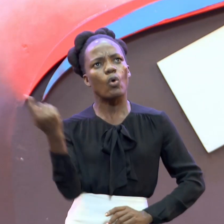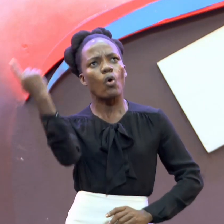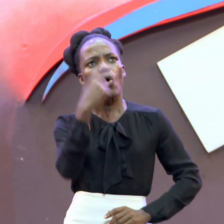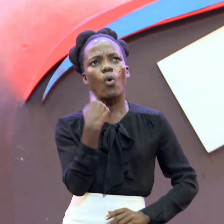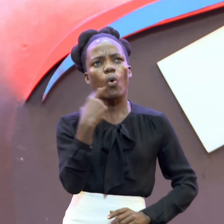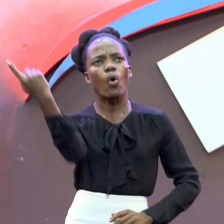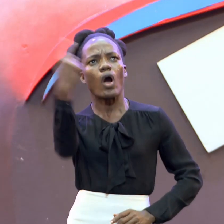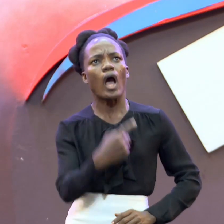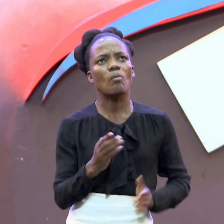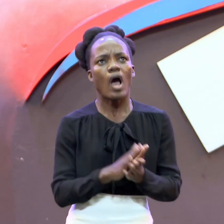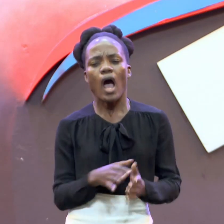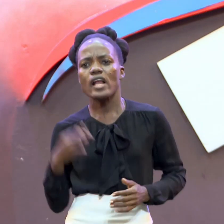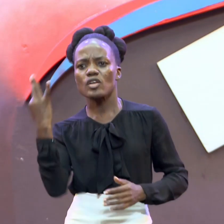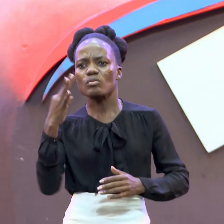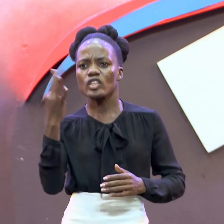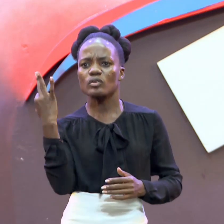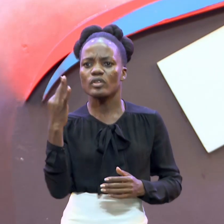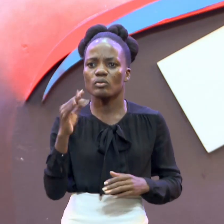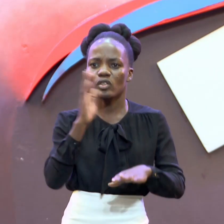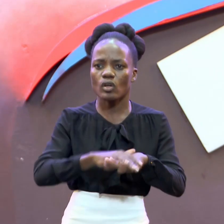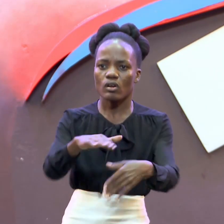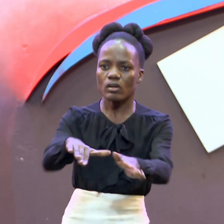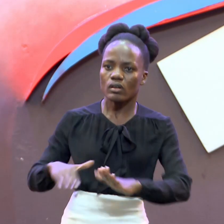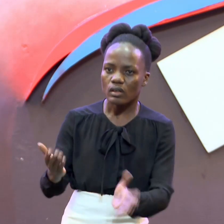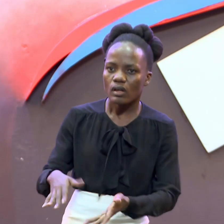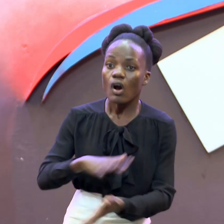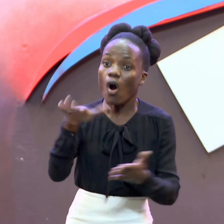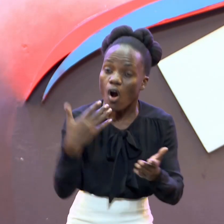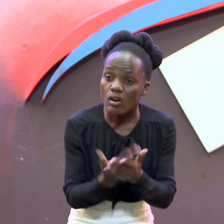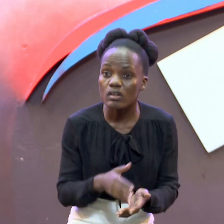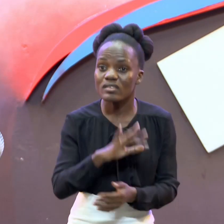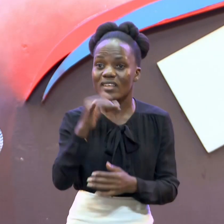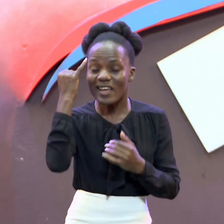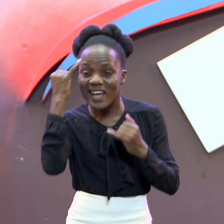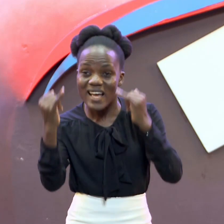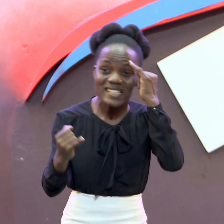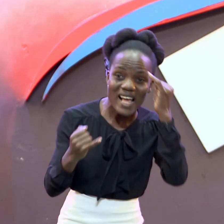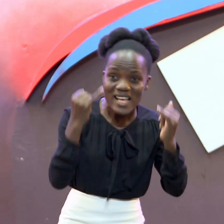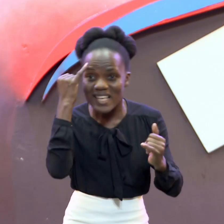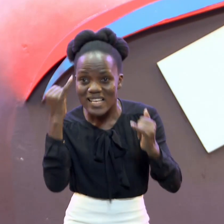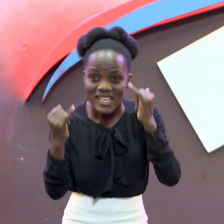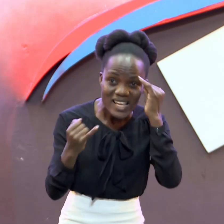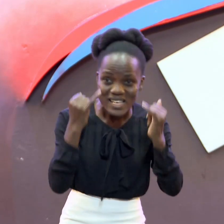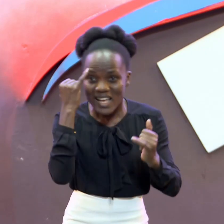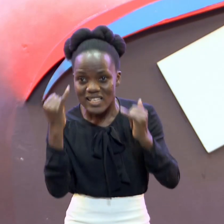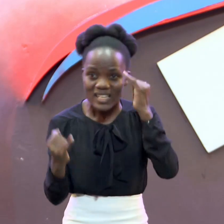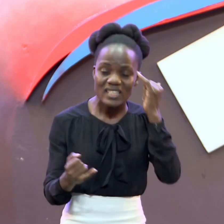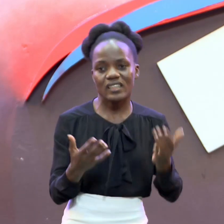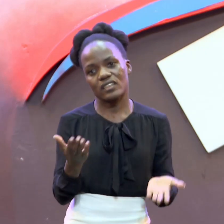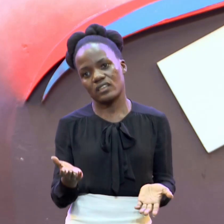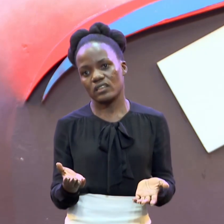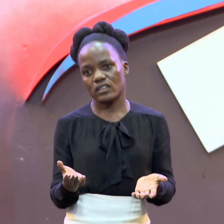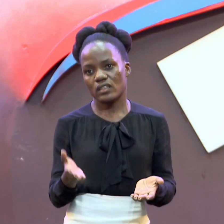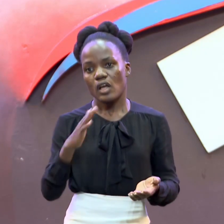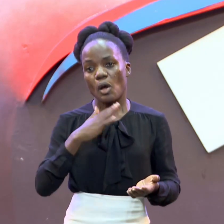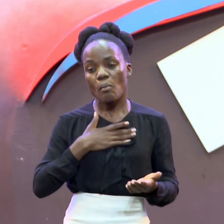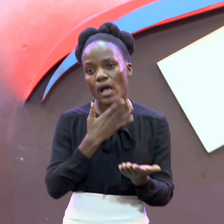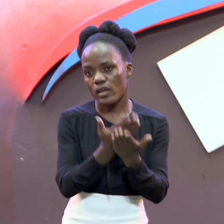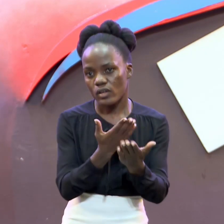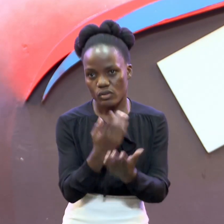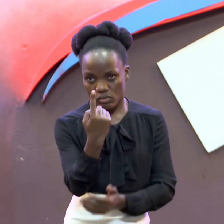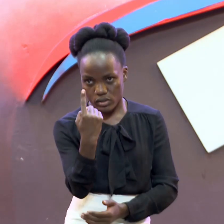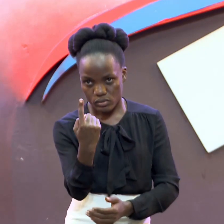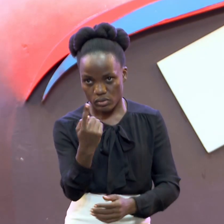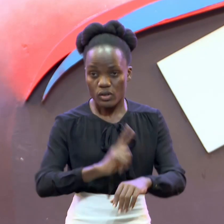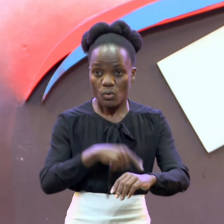Then You Imagine Which Case They Will Make For You Those Are All Imaginations Can You Imagine Those Are All Imaginations How My Simple Request Is This As